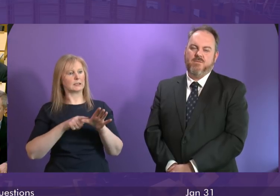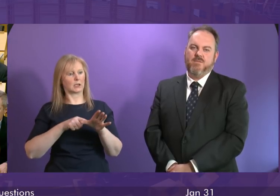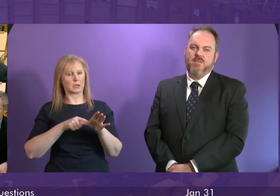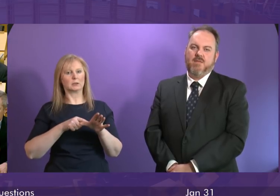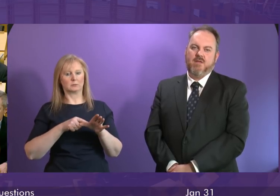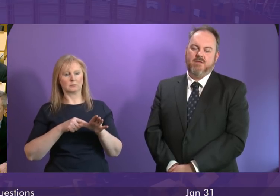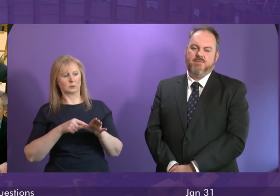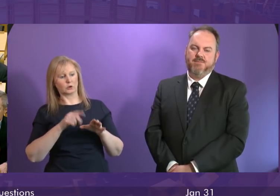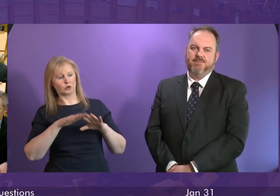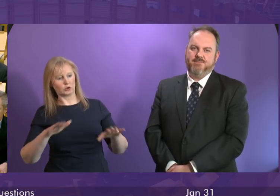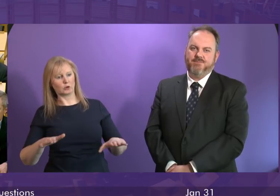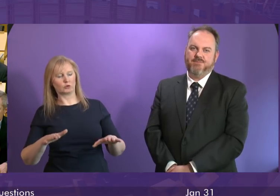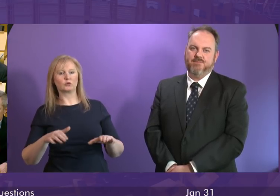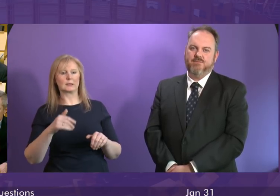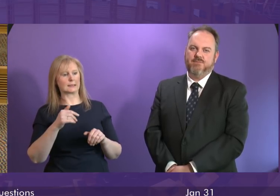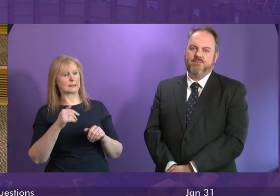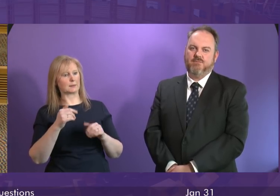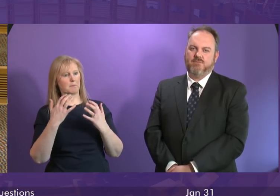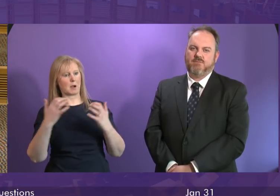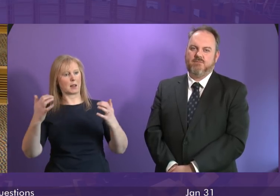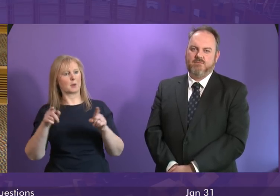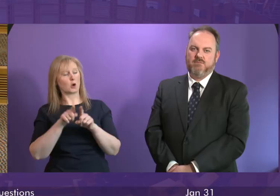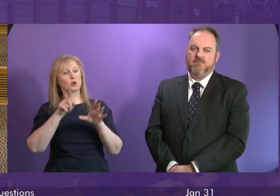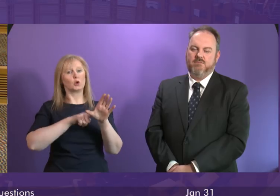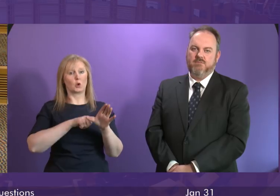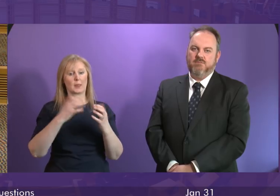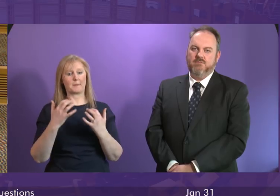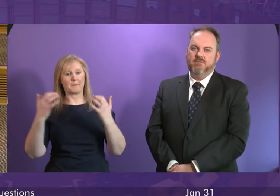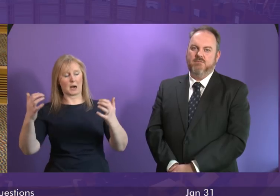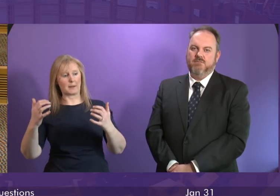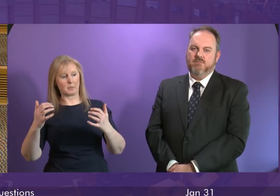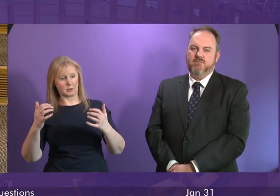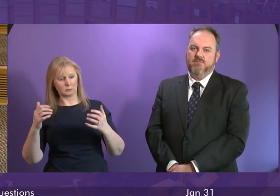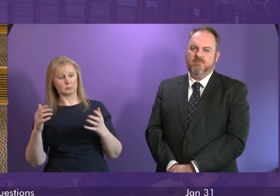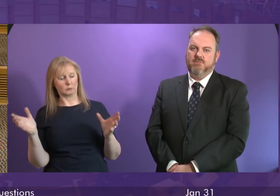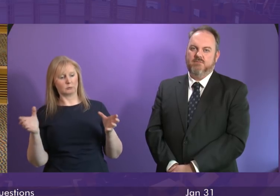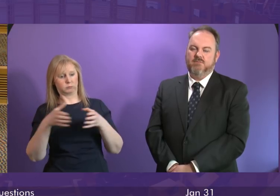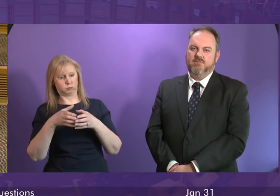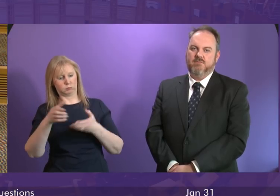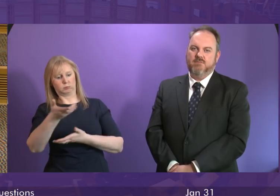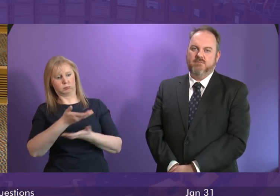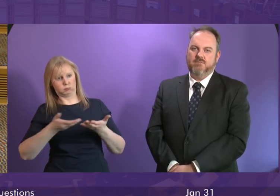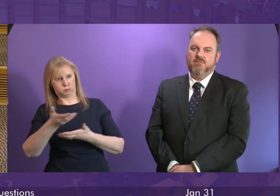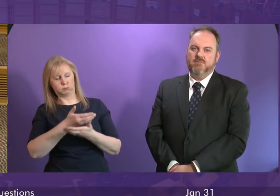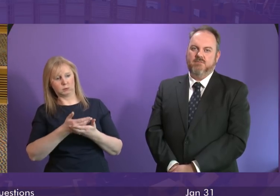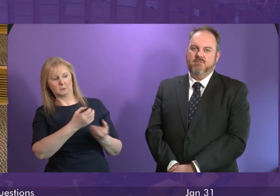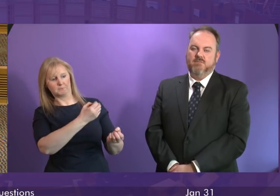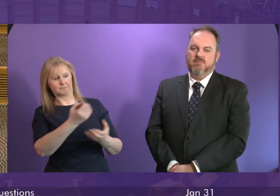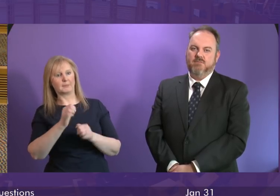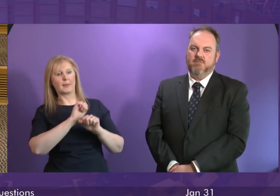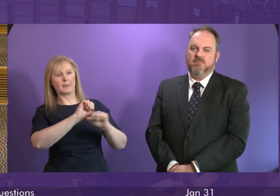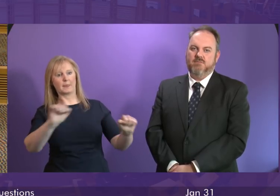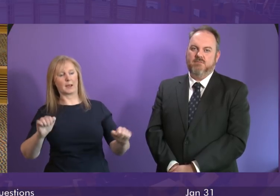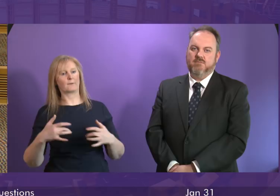the Scottish Children's Parliament and the youth parliament just as one symbolic example of our commitment to hearing young people's voices